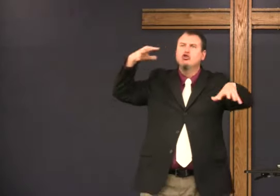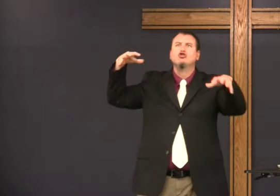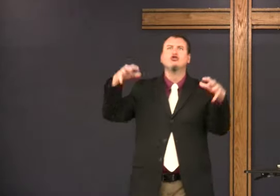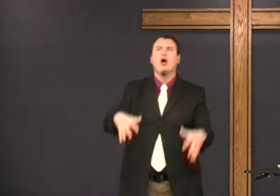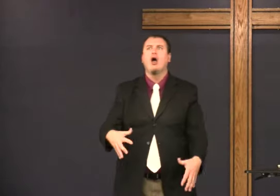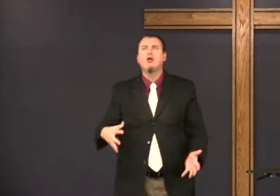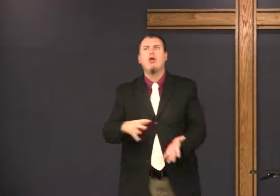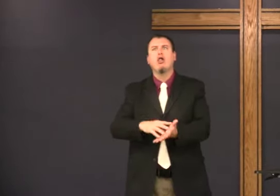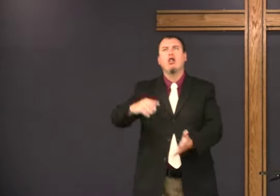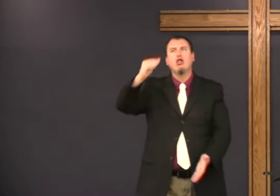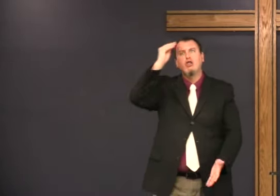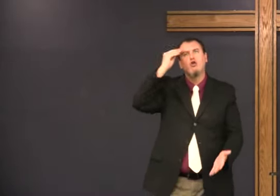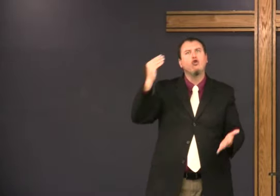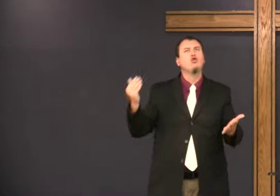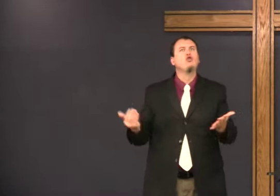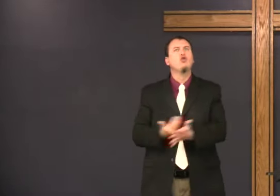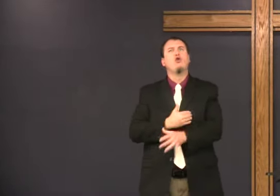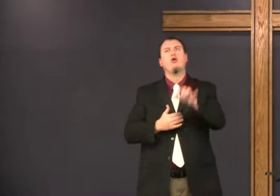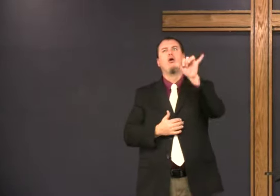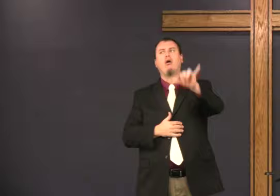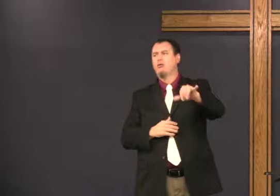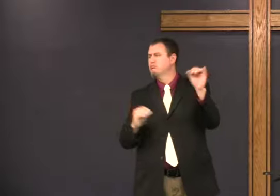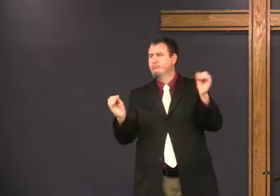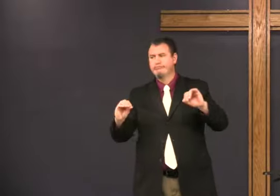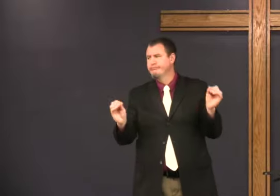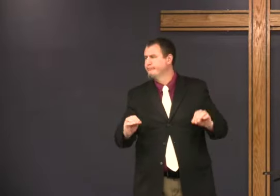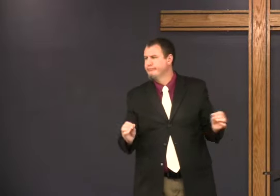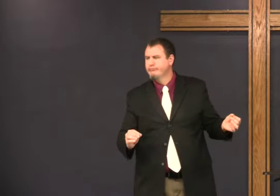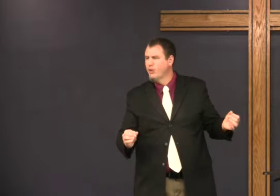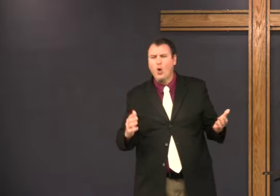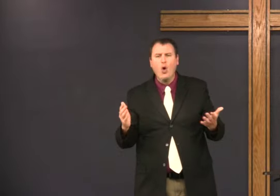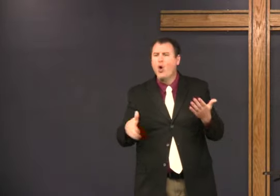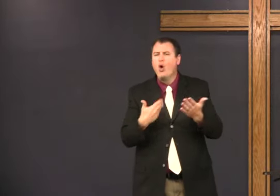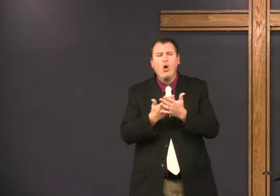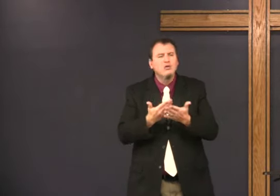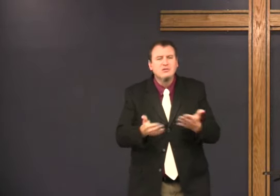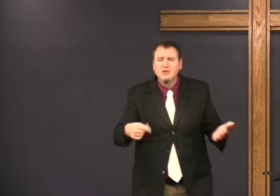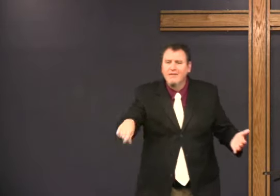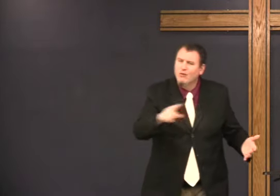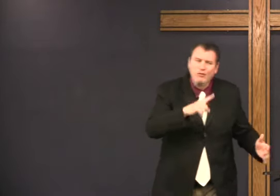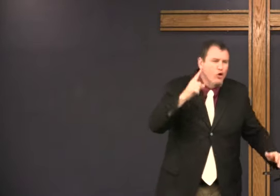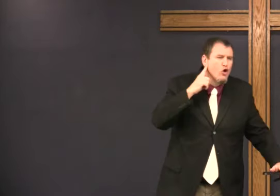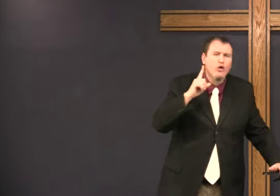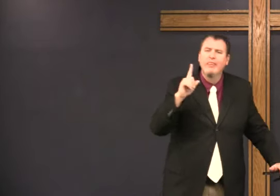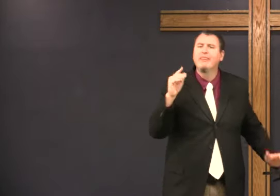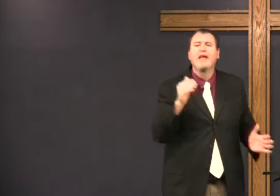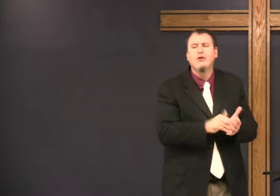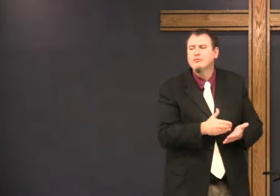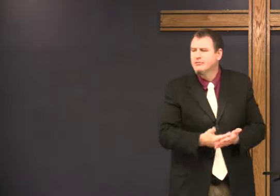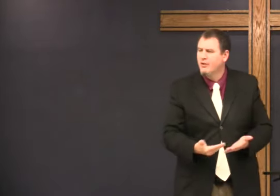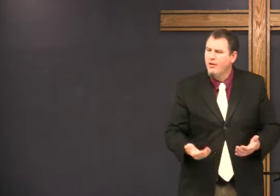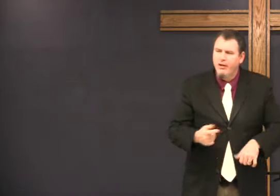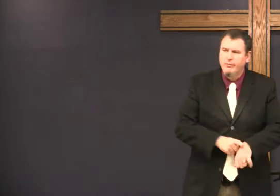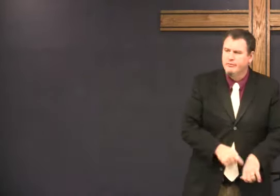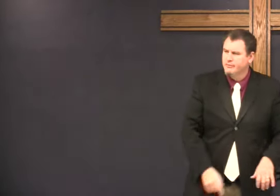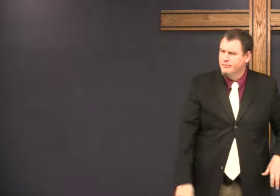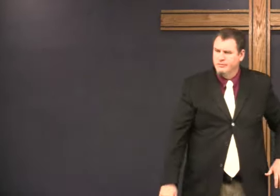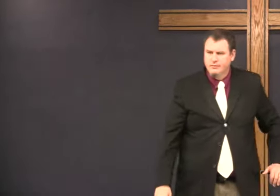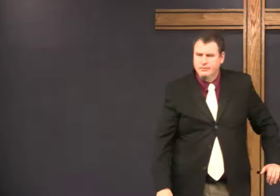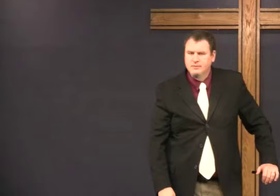we know these things what I preach to you should not be a shock to you you've probably heard it a thousand